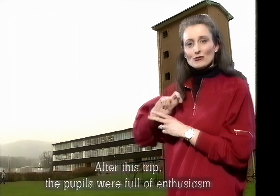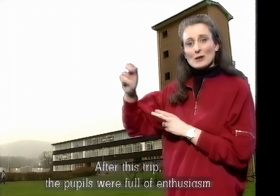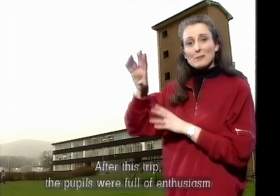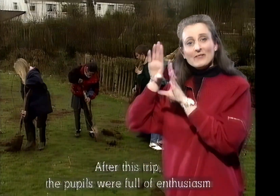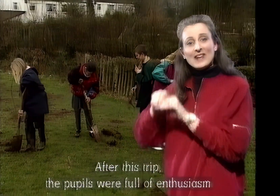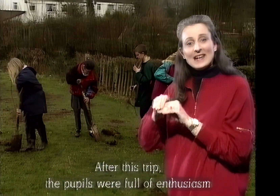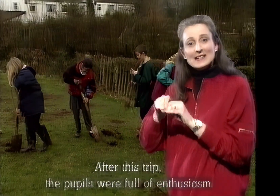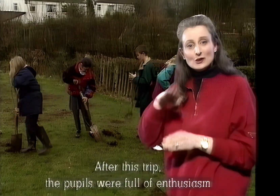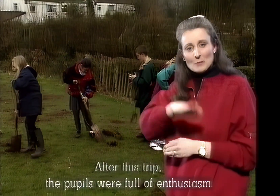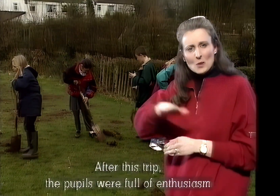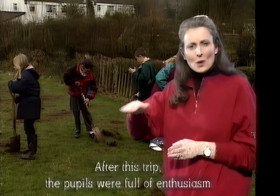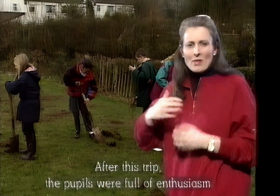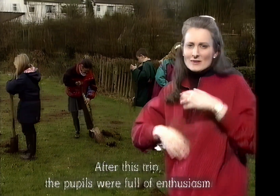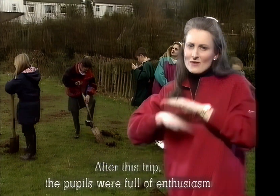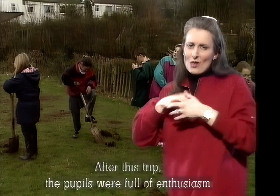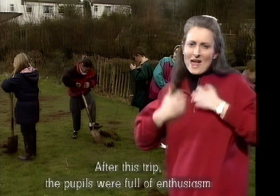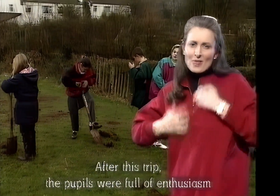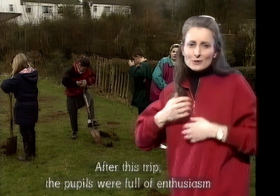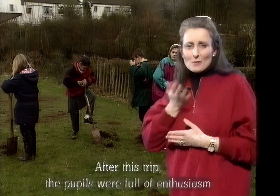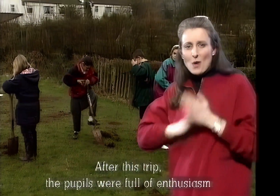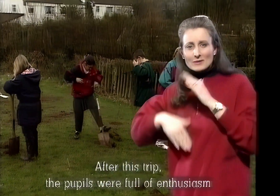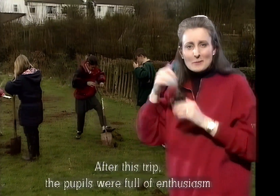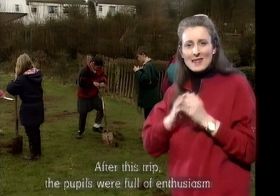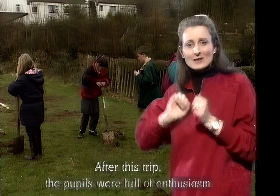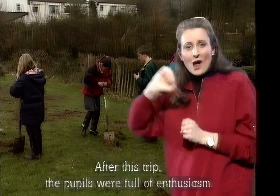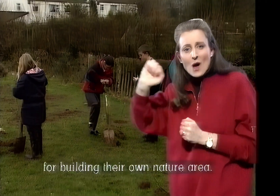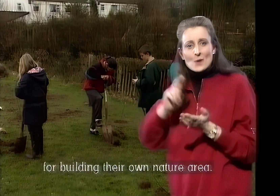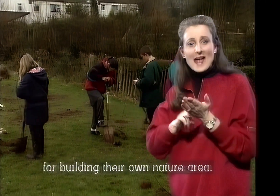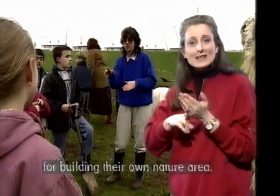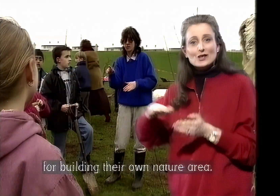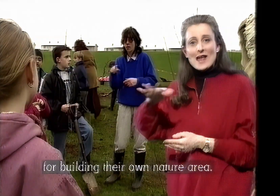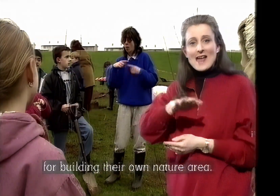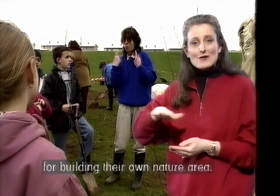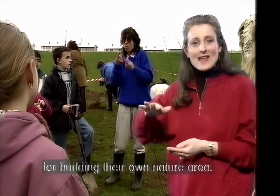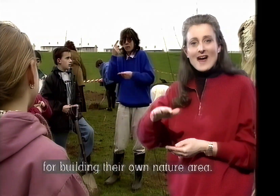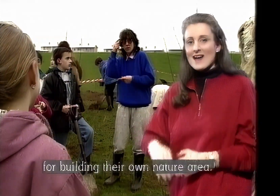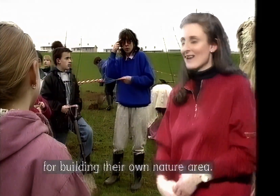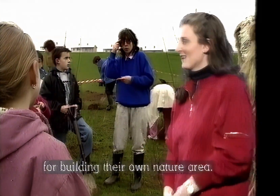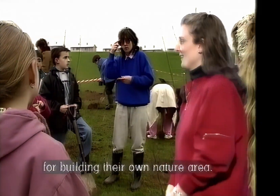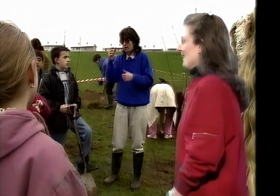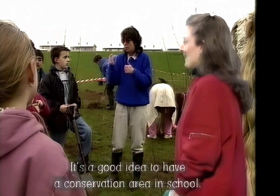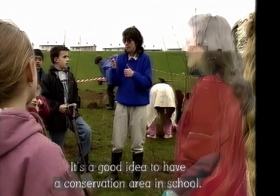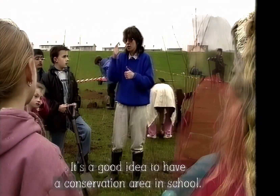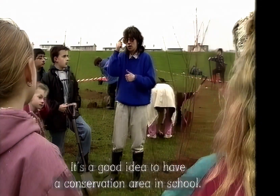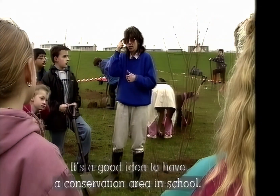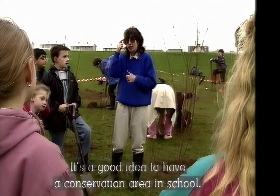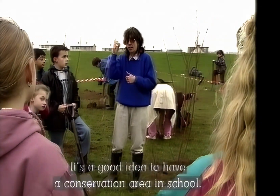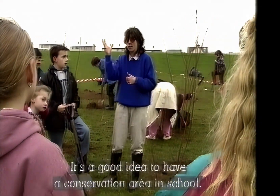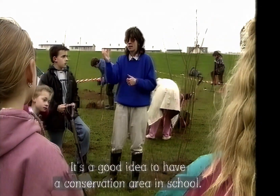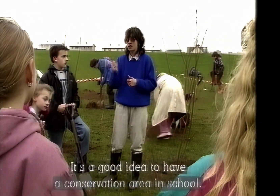After this trip, the pupils were full of enthusiasm for building their own nature area. It would be a good idea to